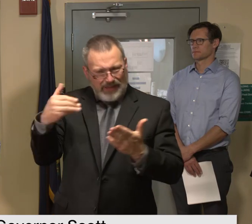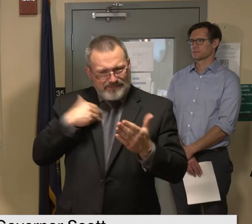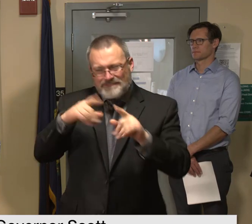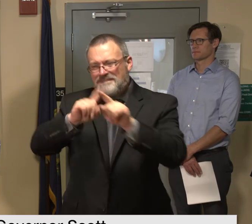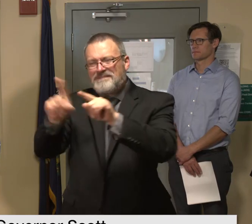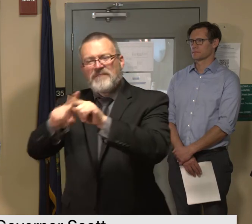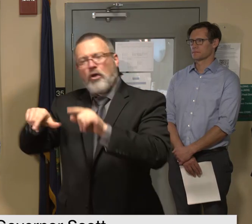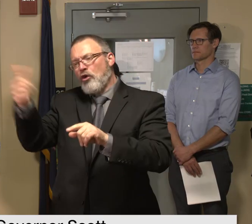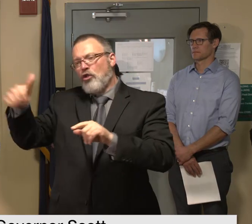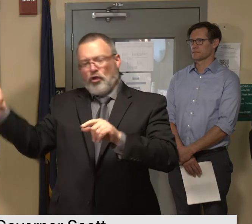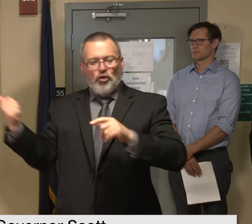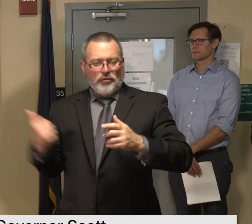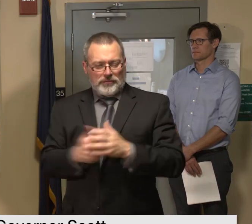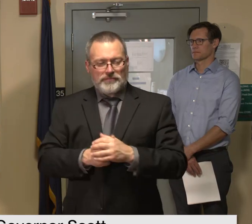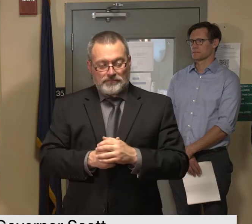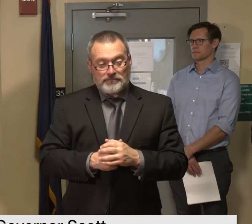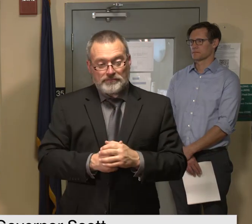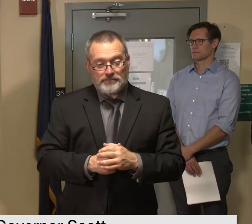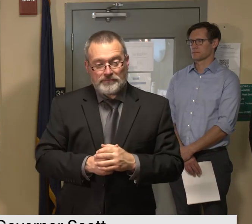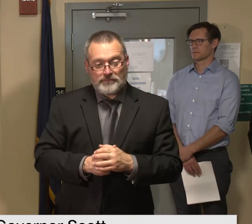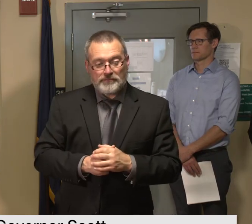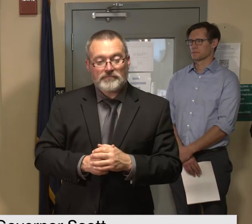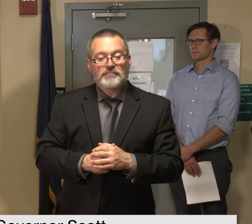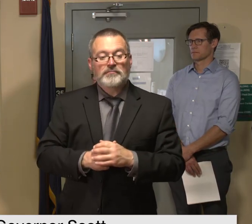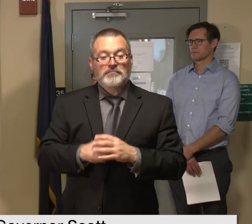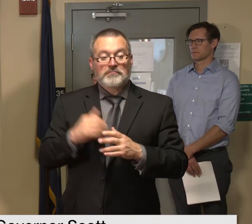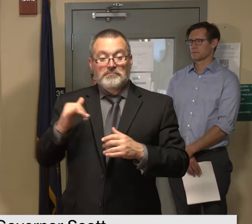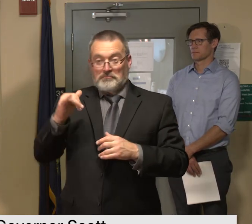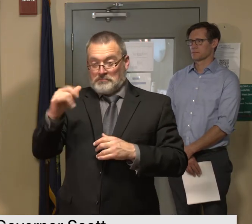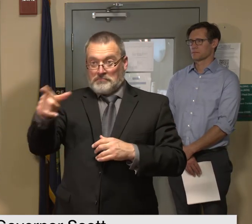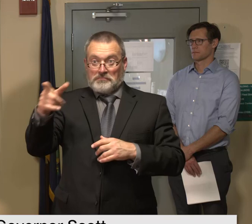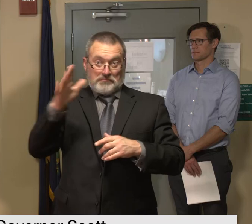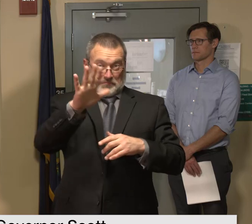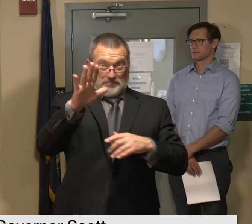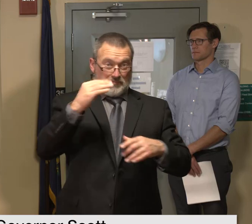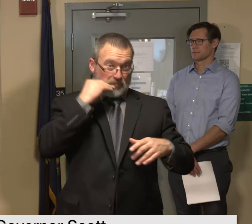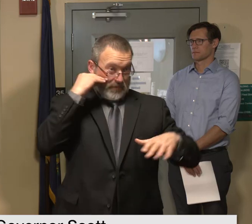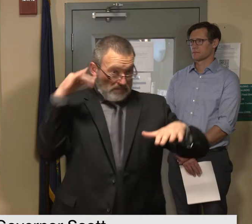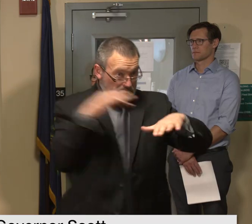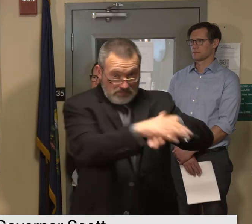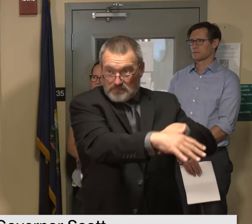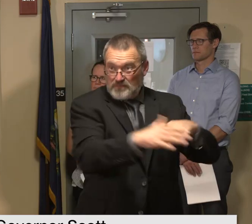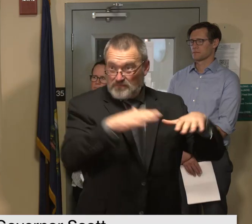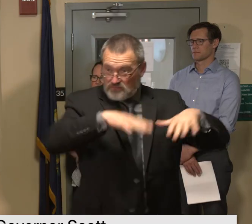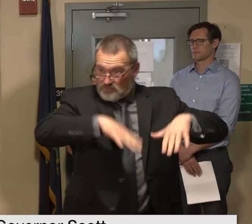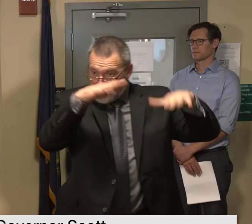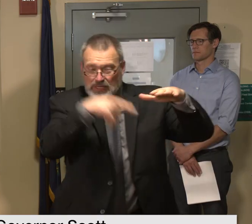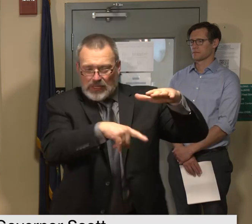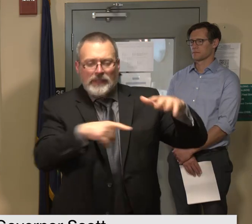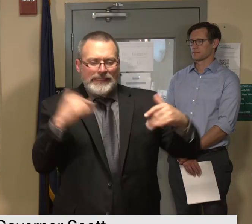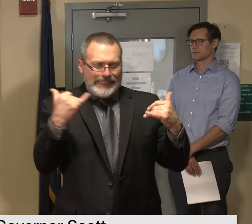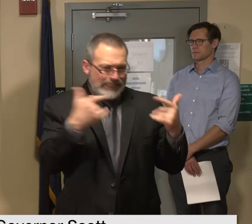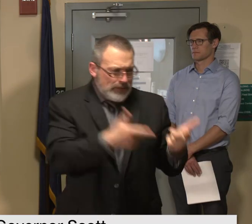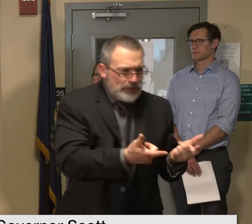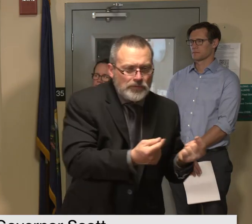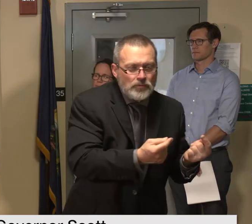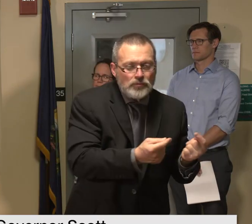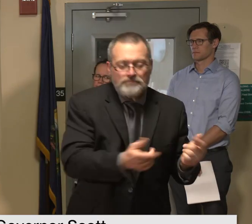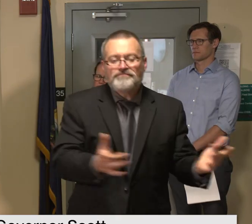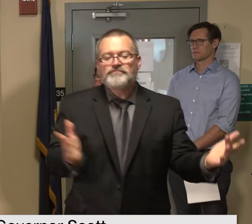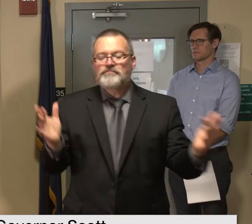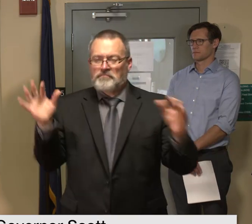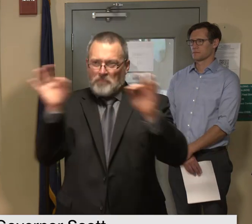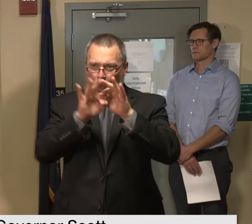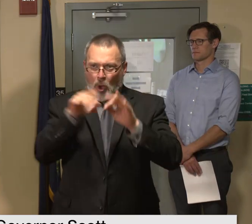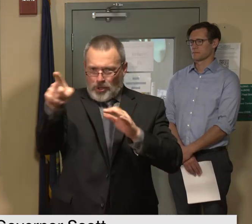next returning to your home wait until your local health officials say it is safe and standing water